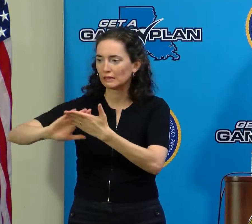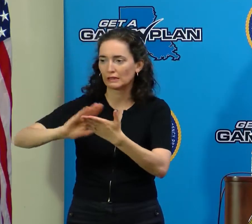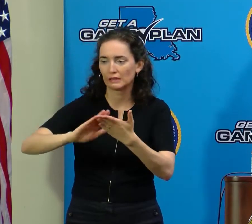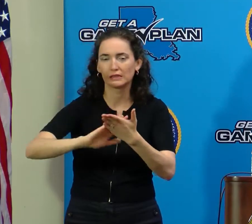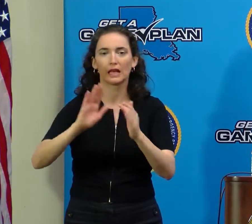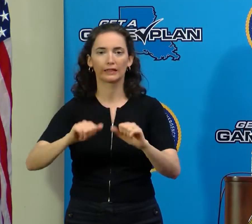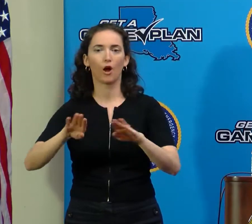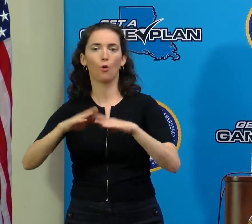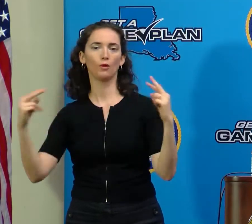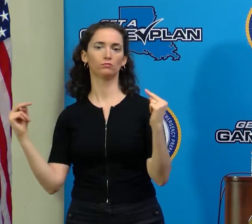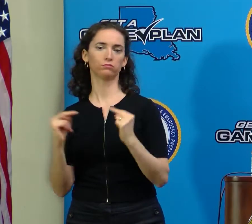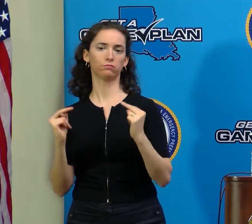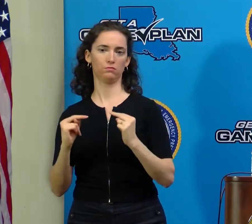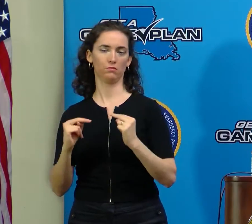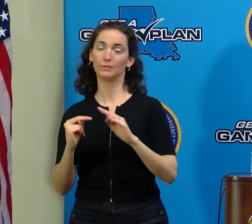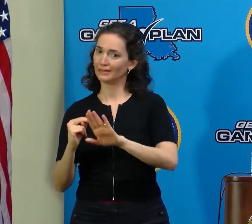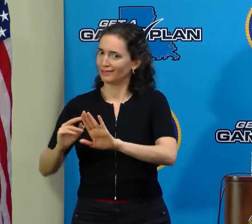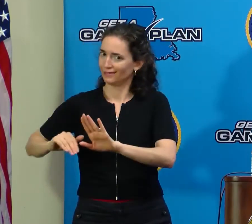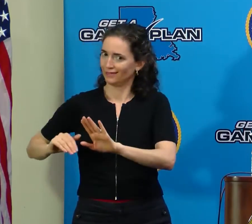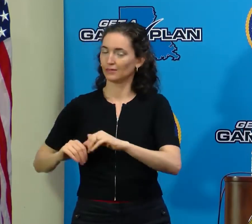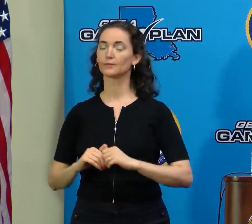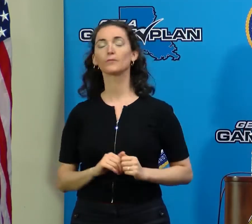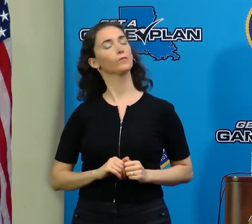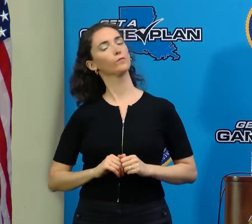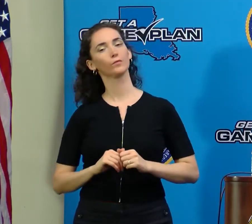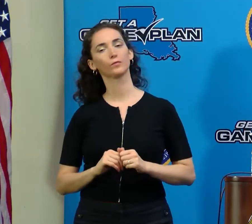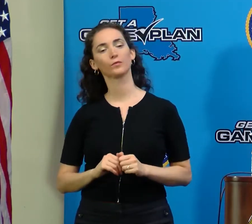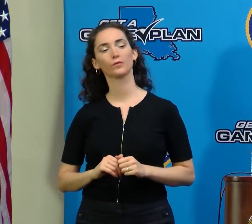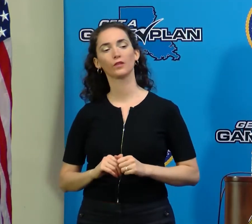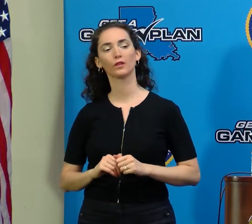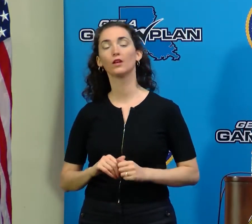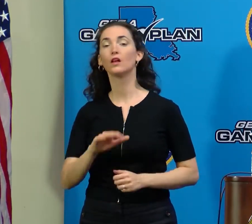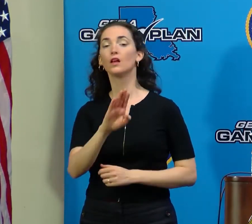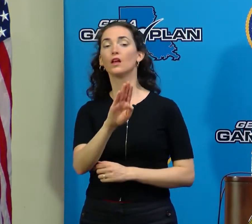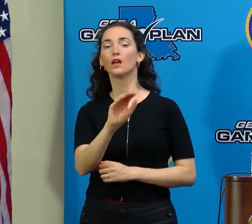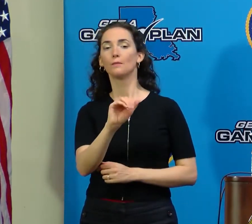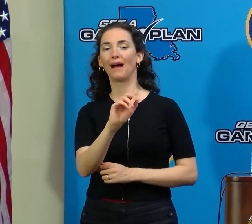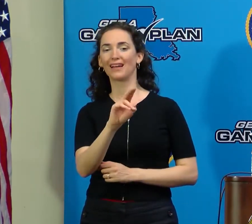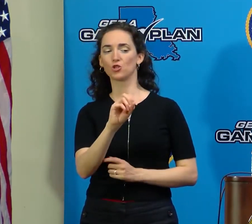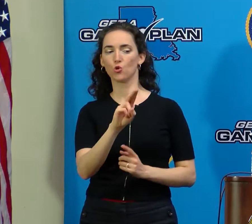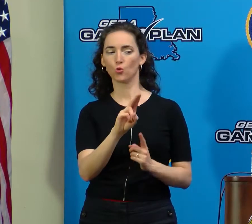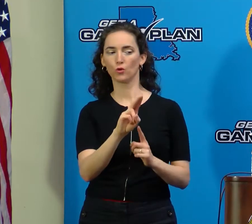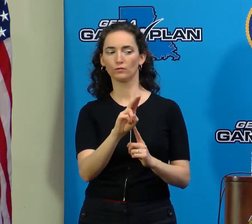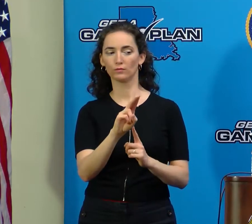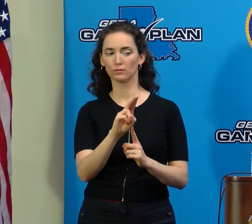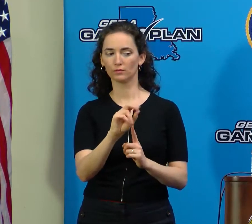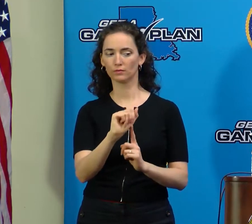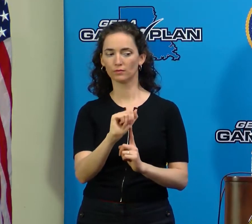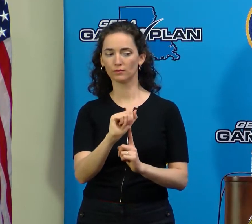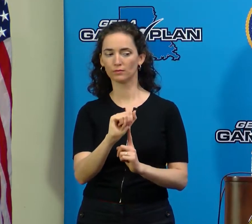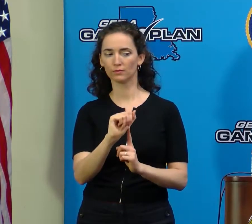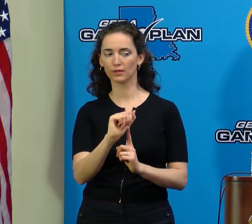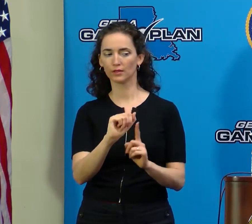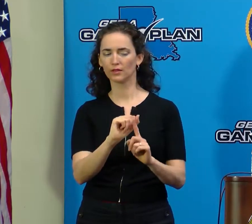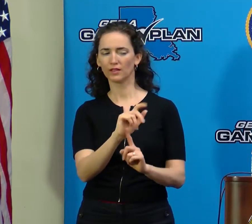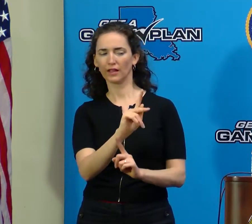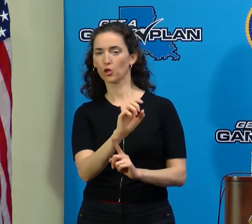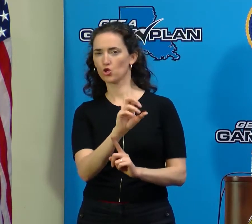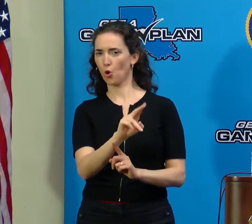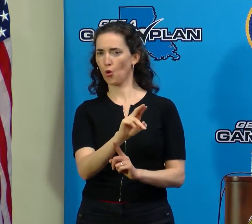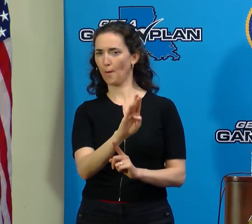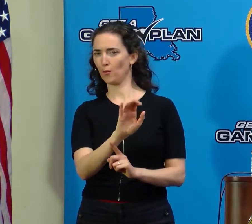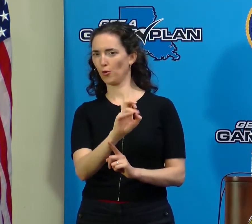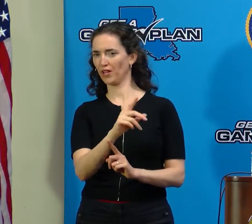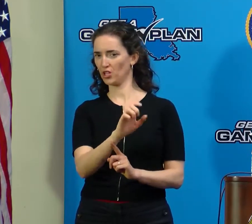Because of runaway vessels in Bayou Barataria, Kerner Bridge in Jefferson Parish in the